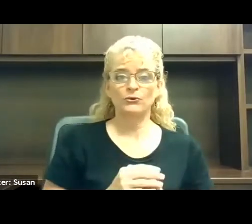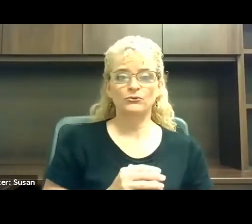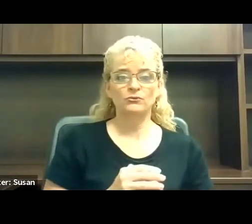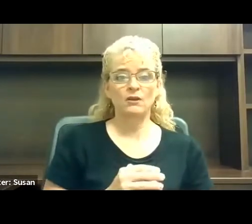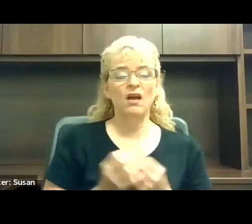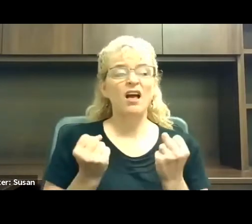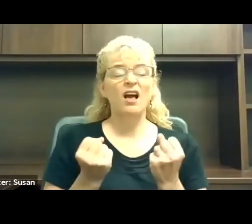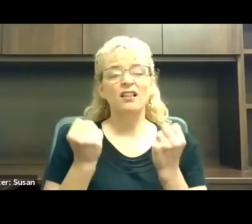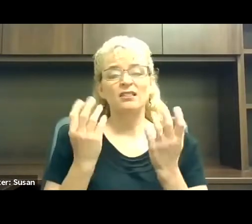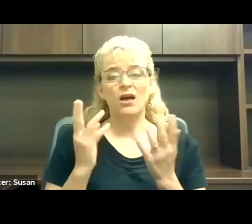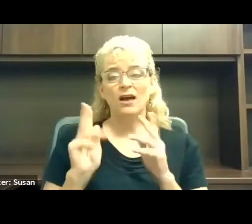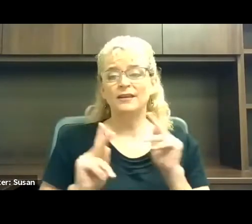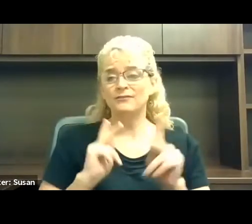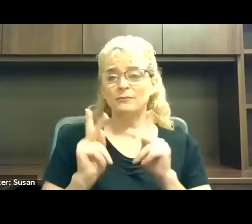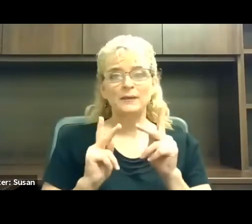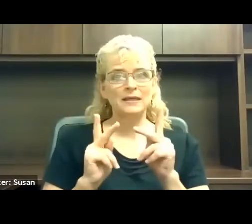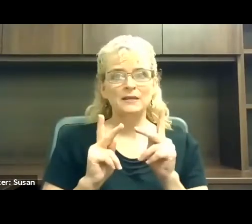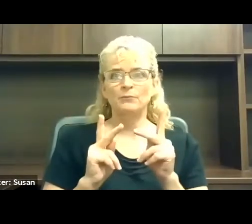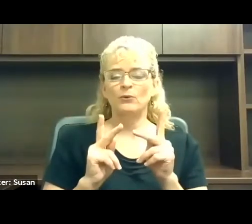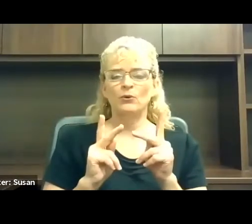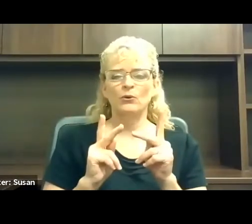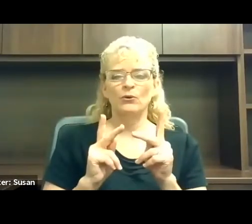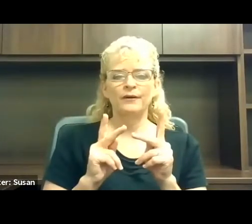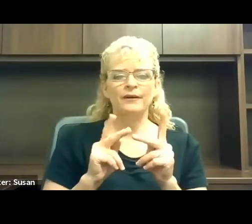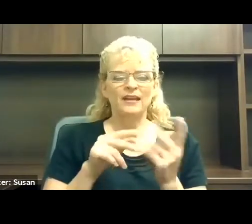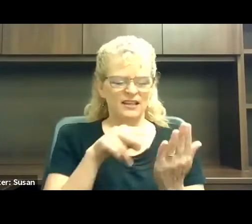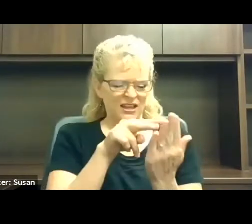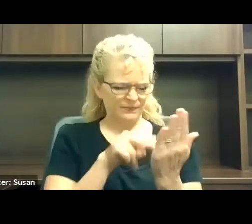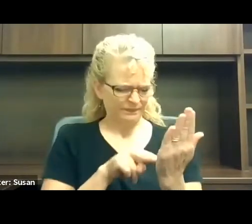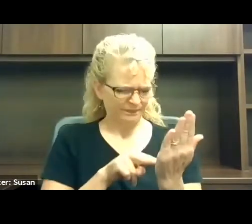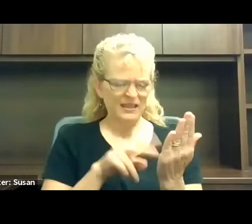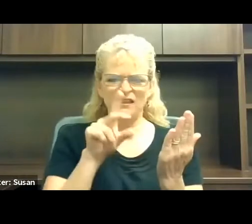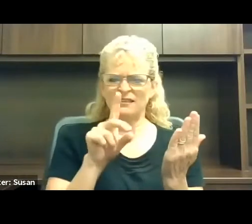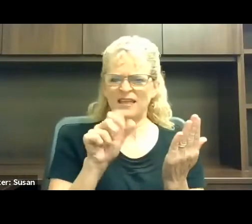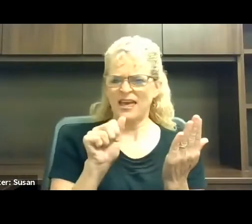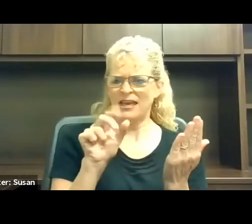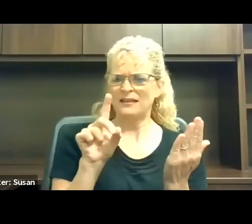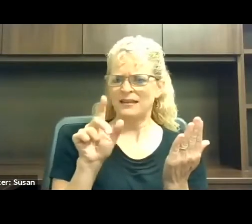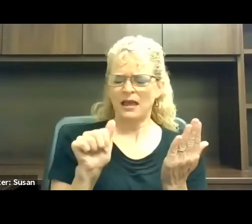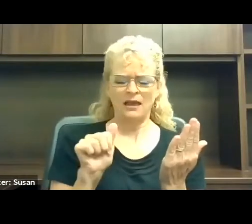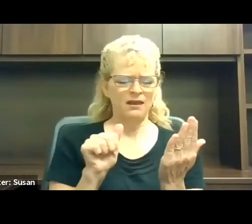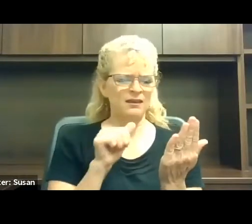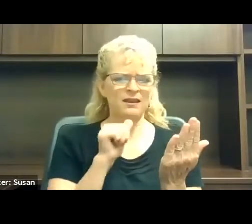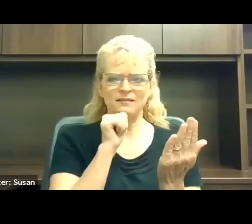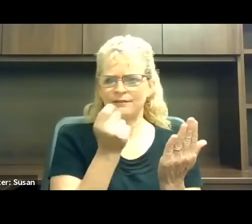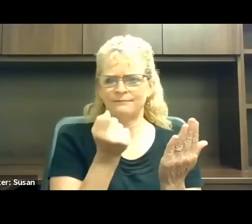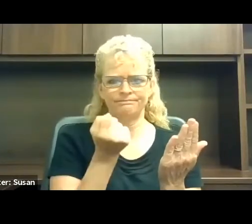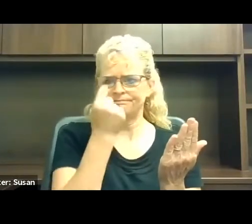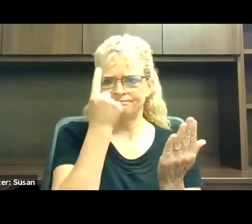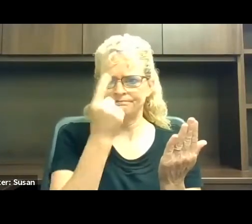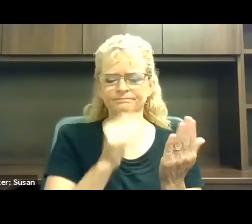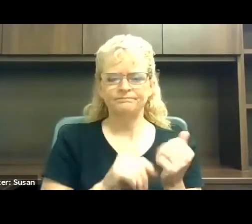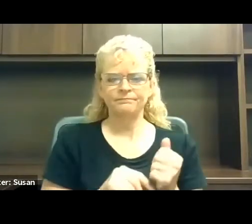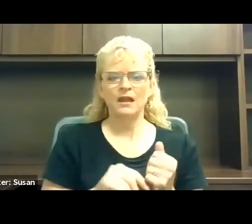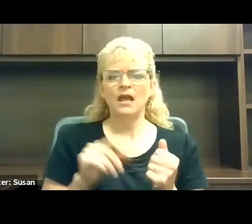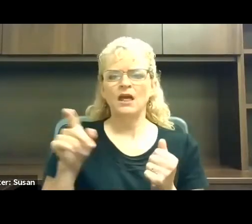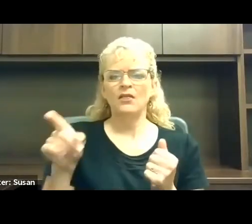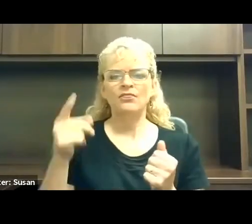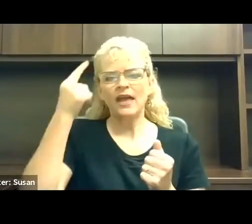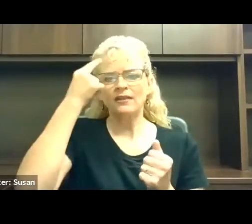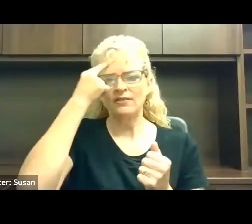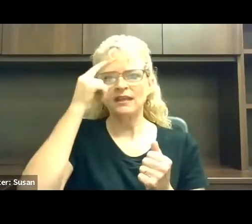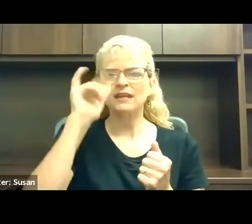the ADA. It had just been signed that afternoon. He said they think it is a trampoline